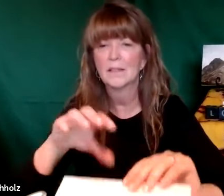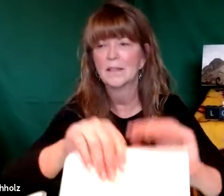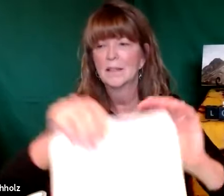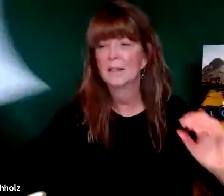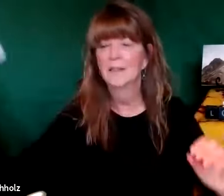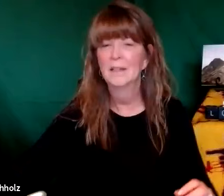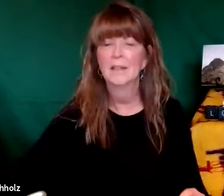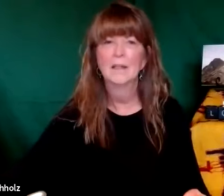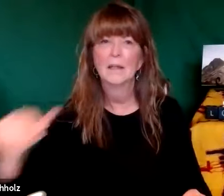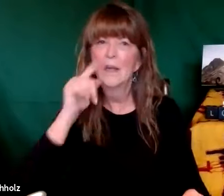are we